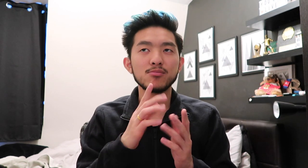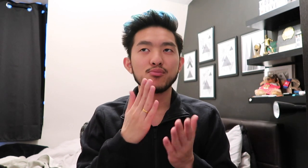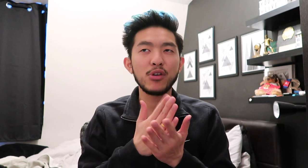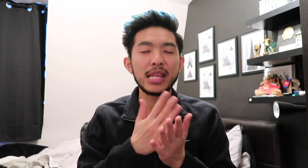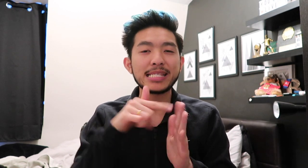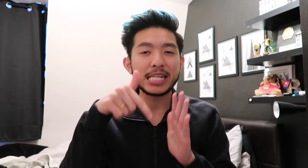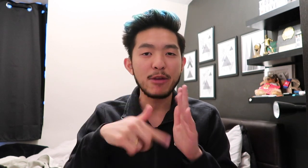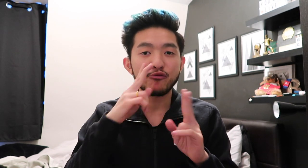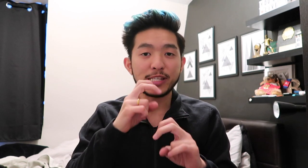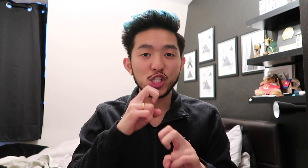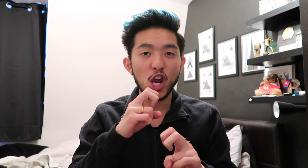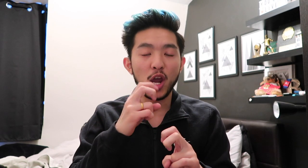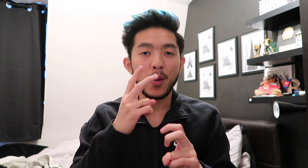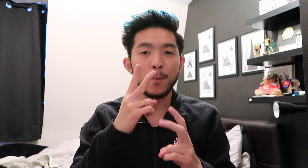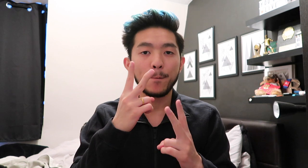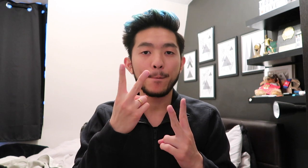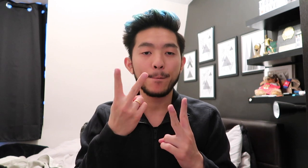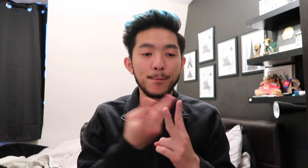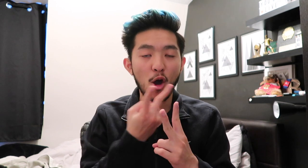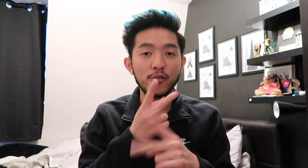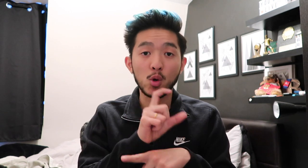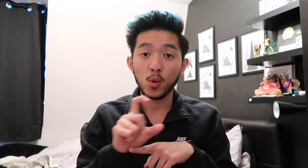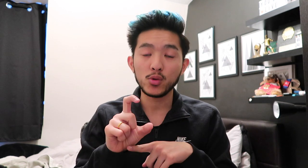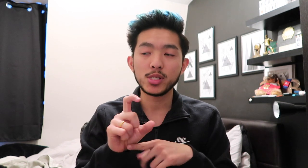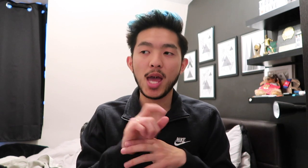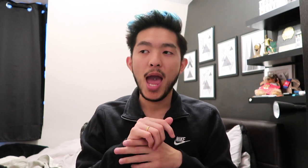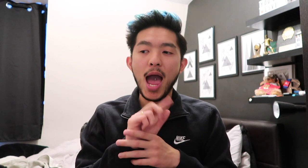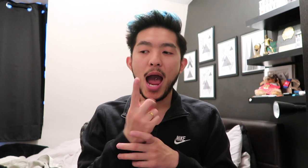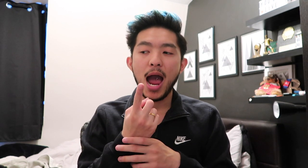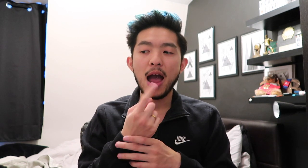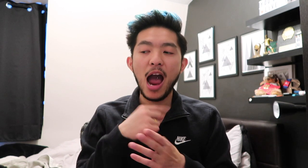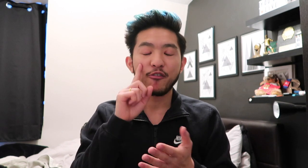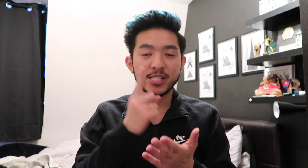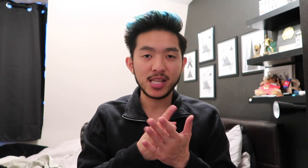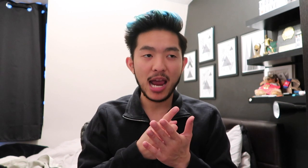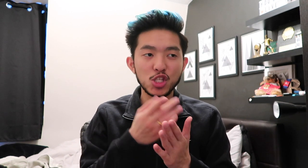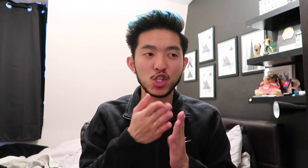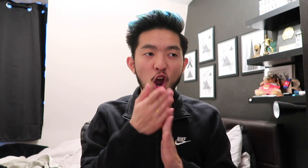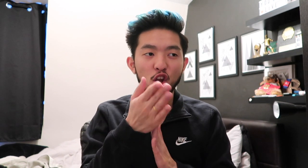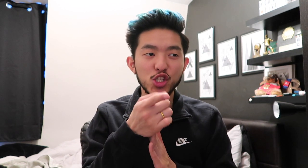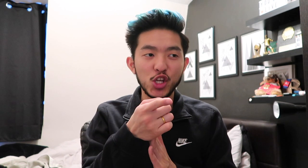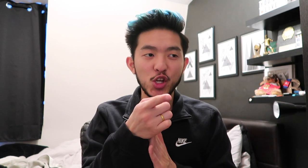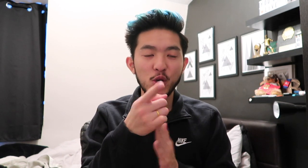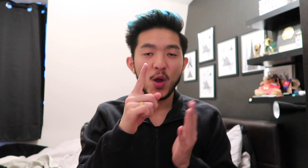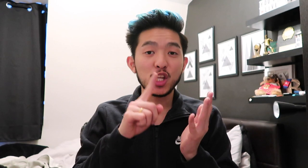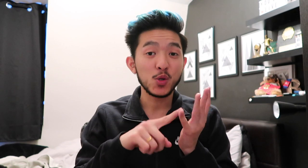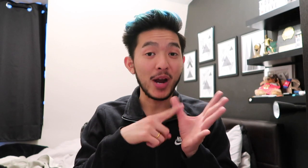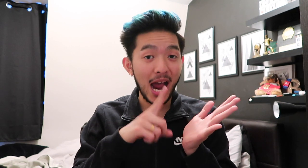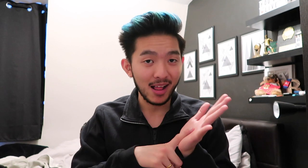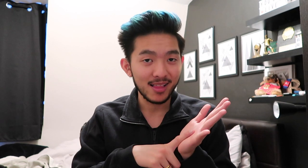really team-fishing. So, both of course. I have decided to dial to, to work out.